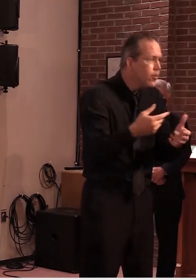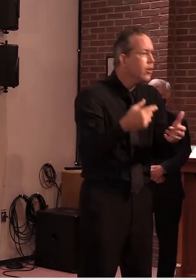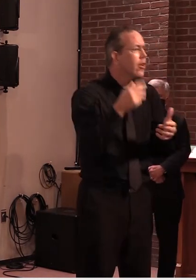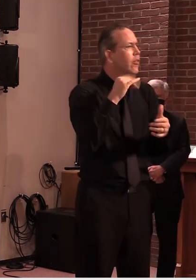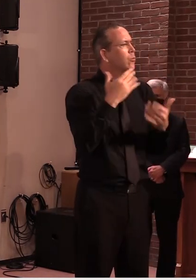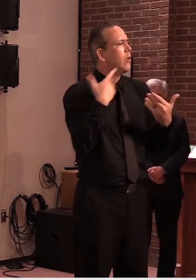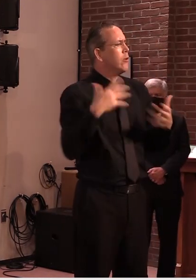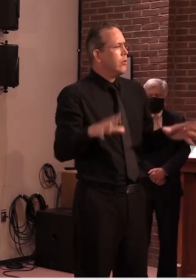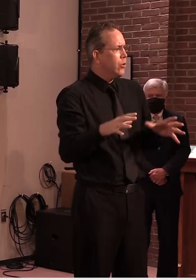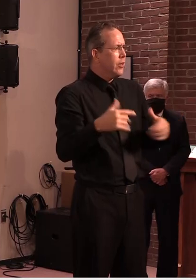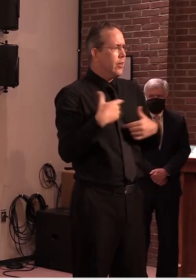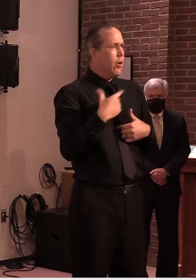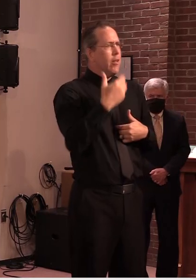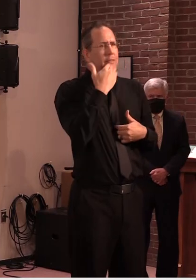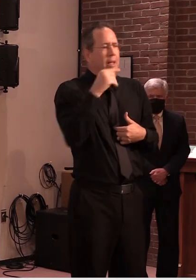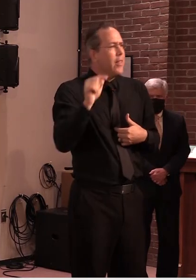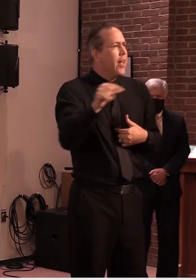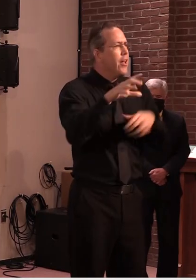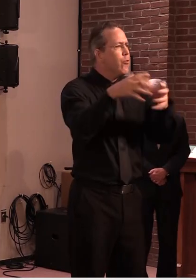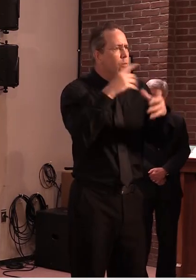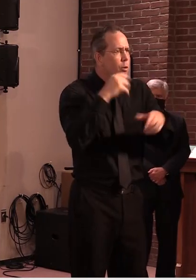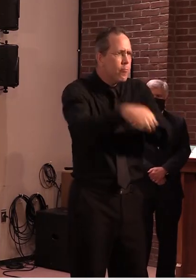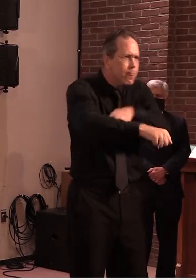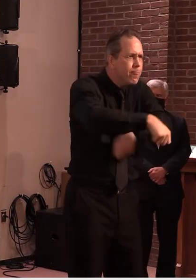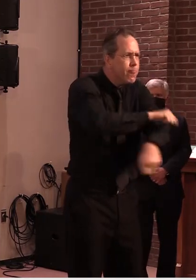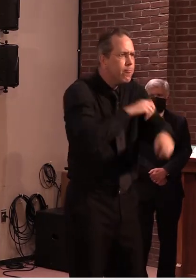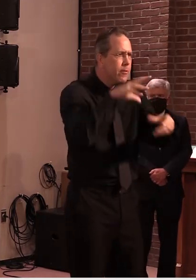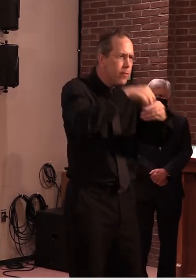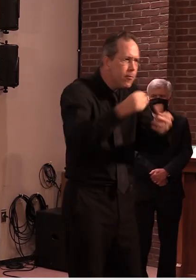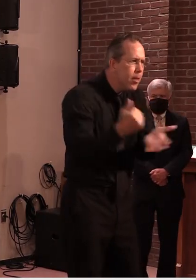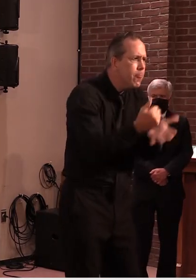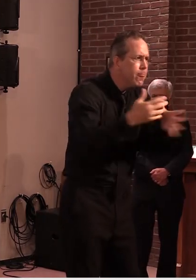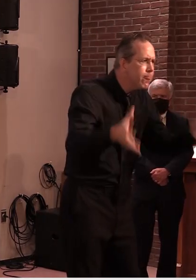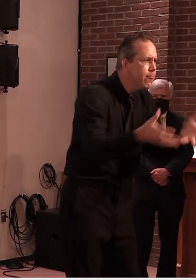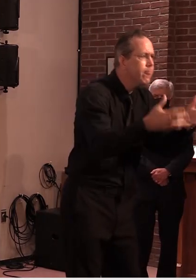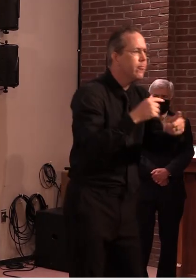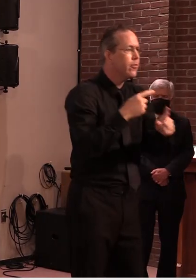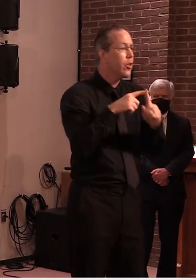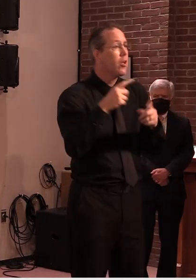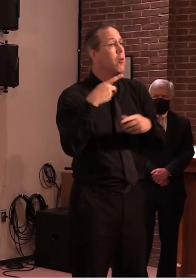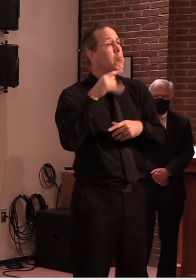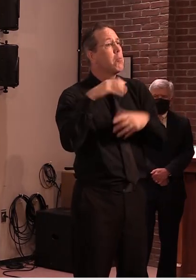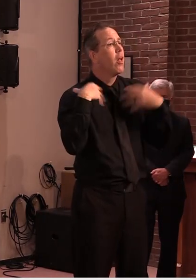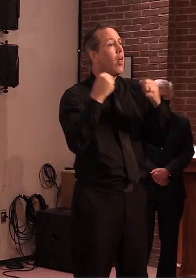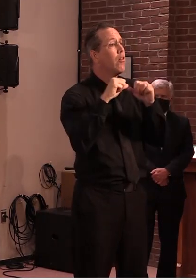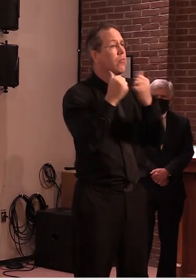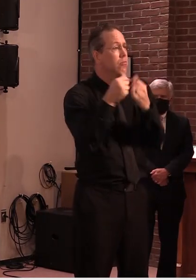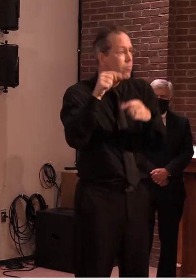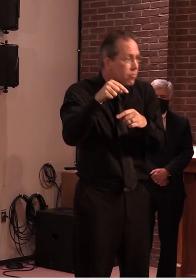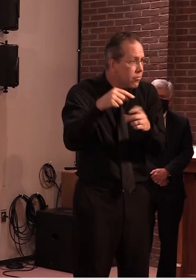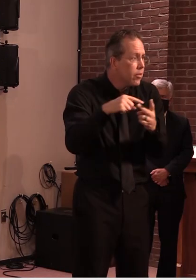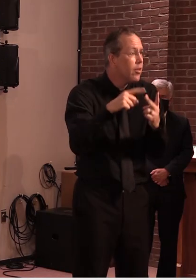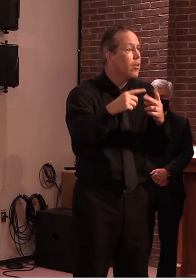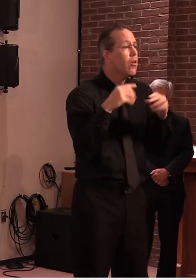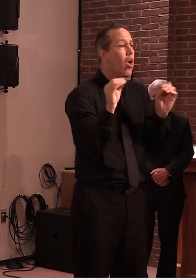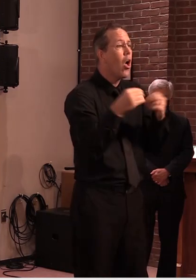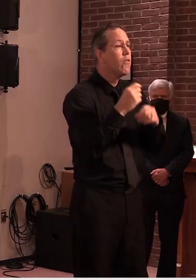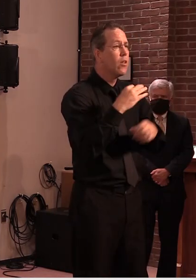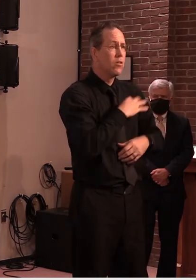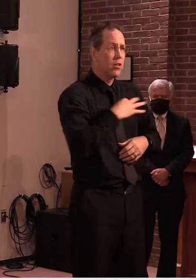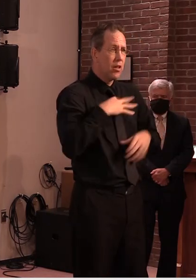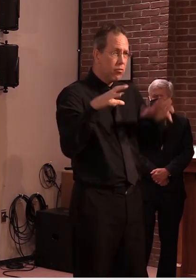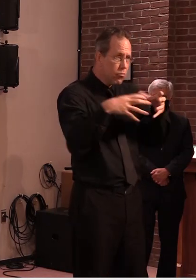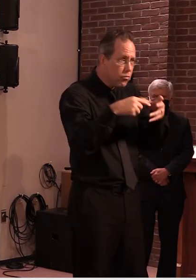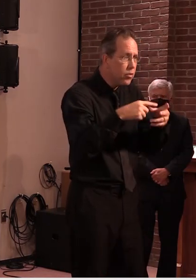is so low so I want to thank them the team at the public health lab the health office staff the Vermont national guard